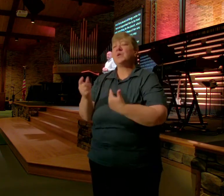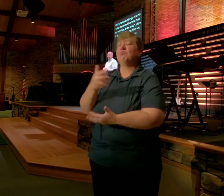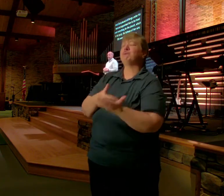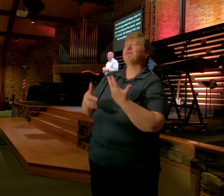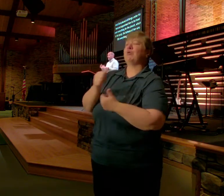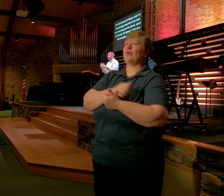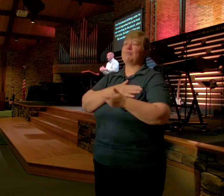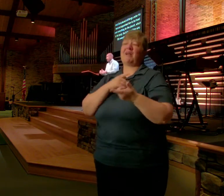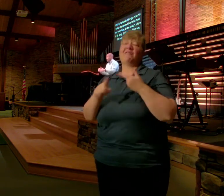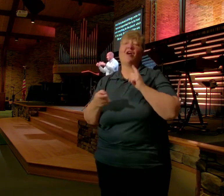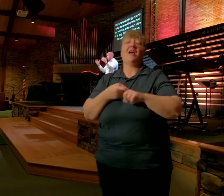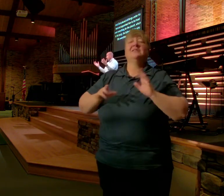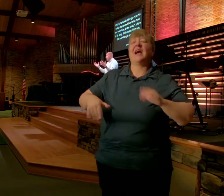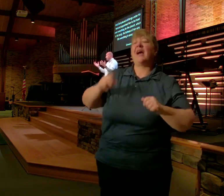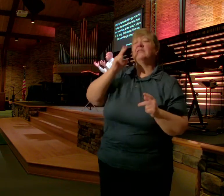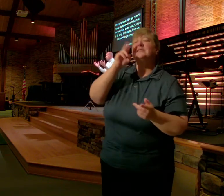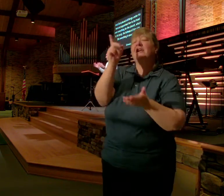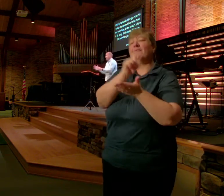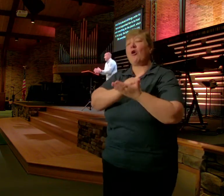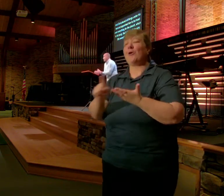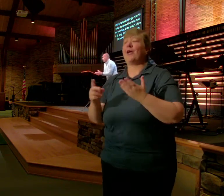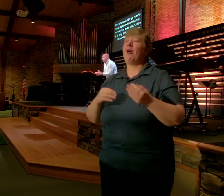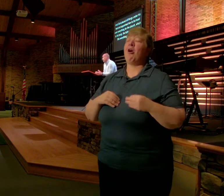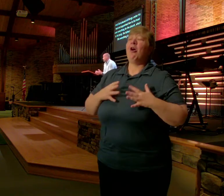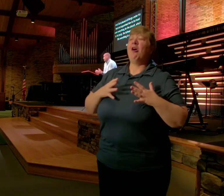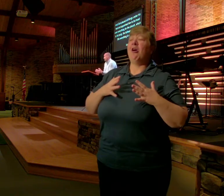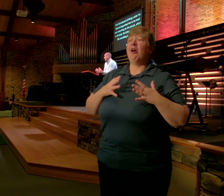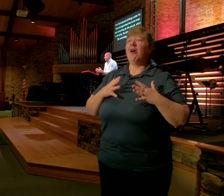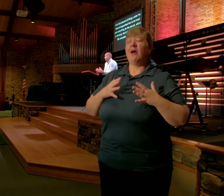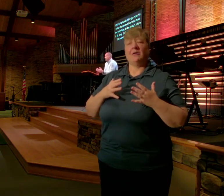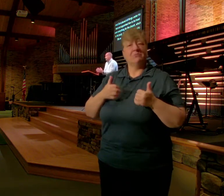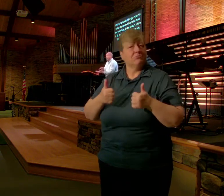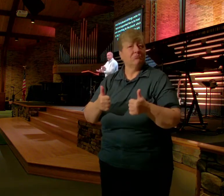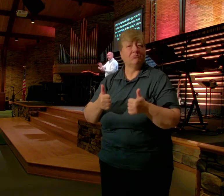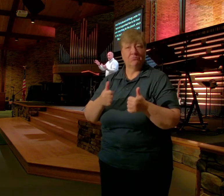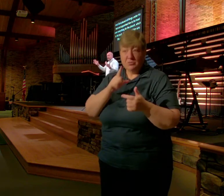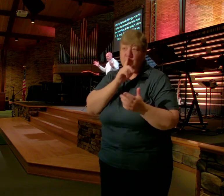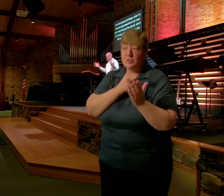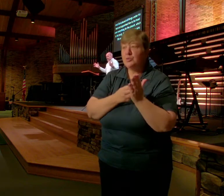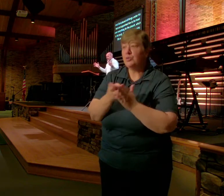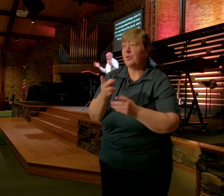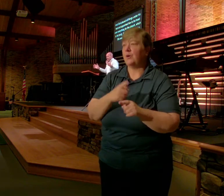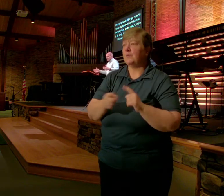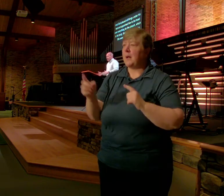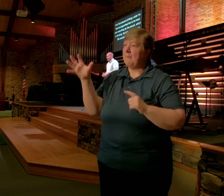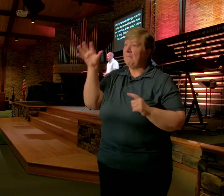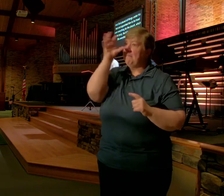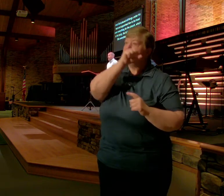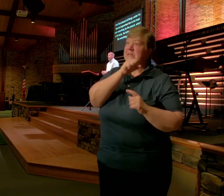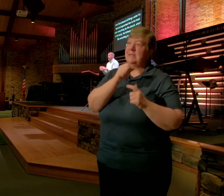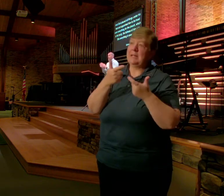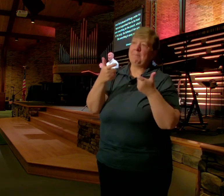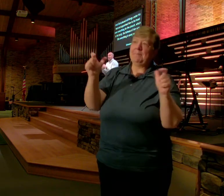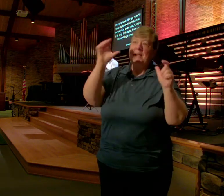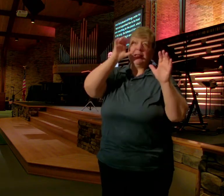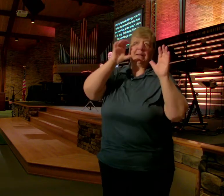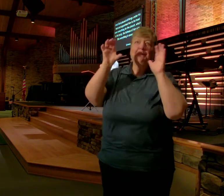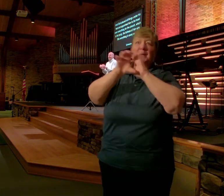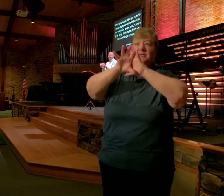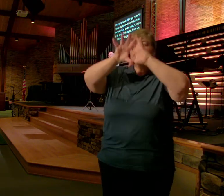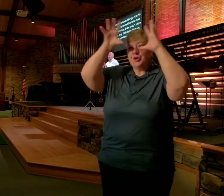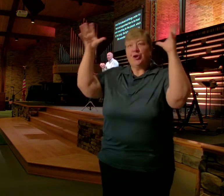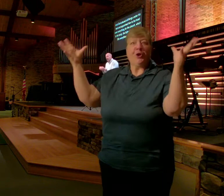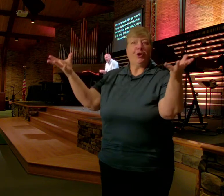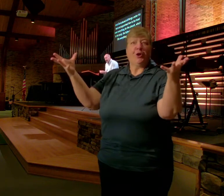Seen in a week And get inspired A little bit That's all true But you're missing The big picture Paul calls us